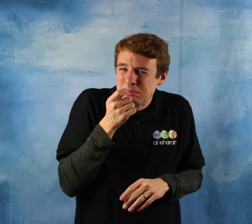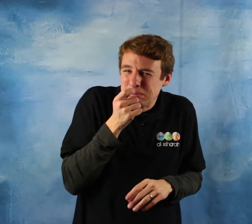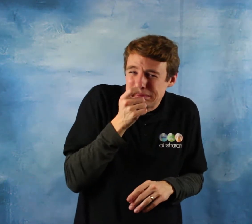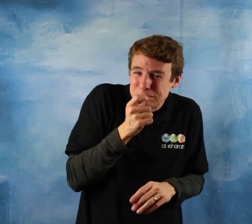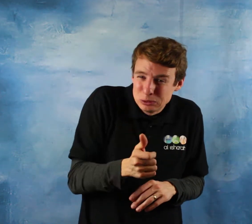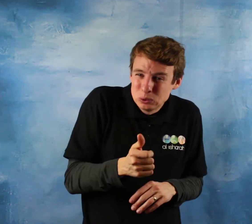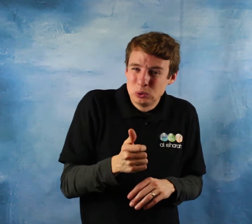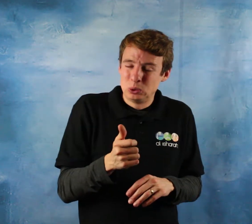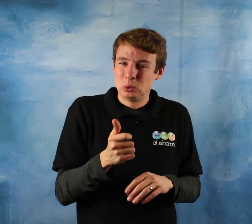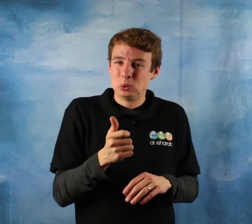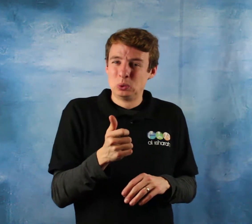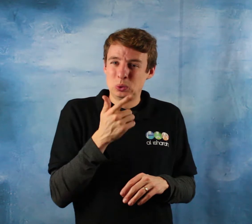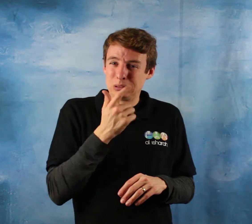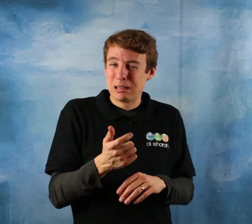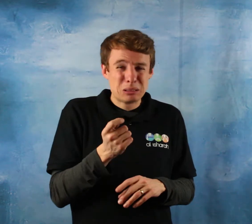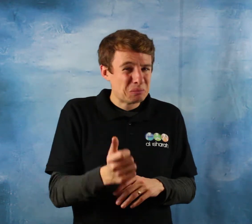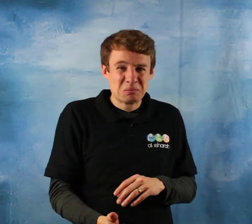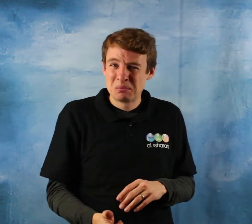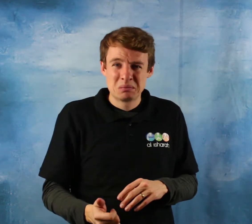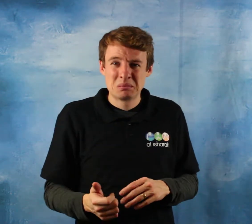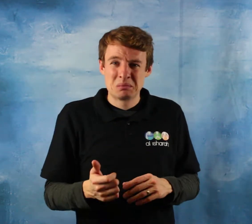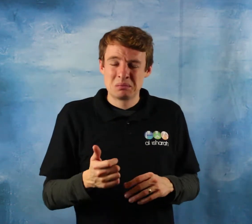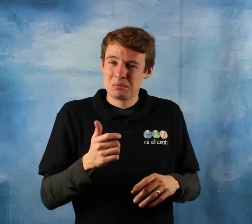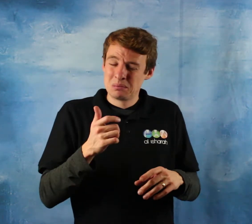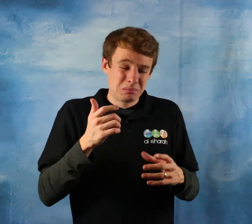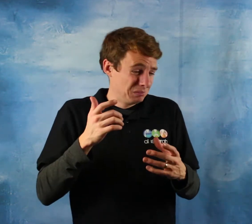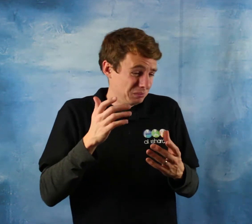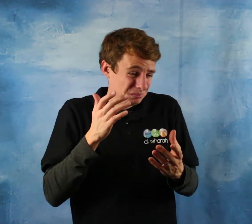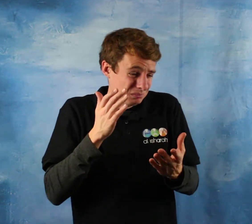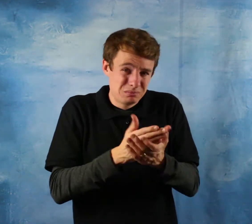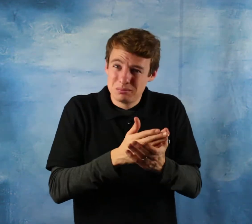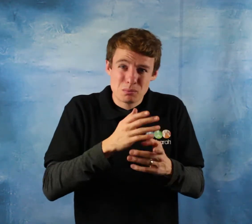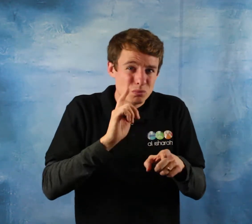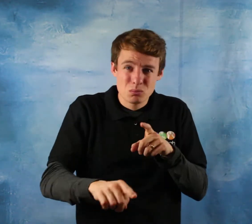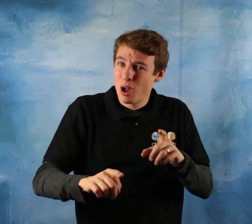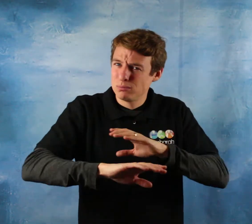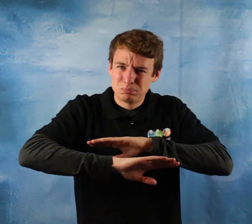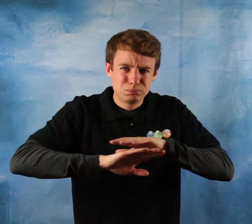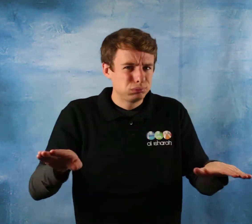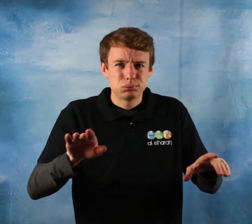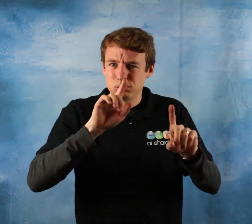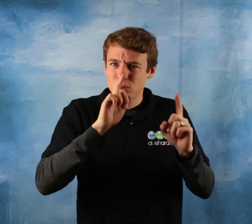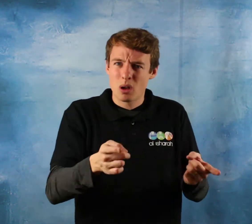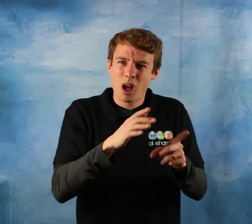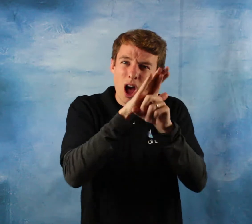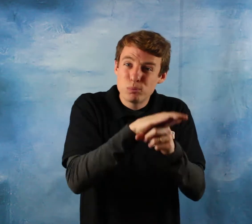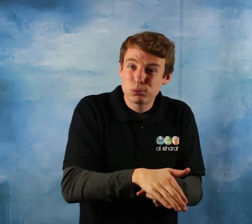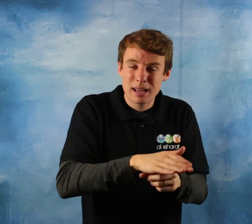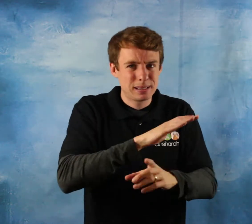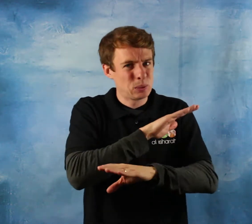brothers and sisters he has forbidden oppression he says oh my servants I have forbidden oppression I